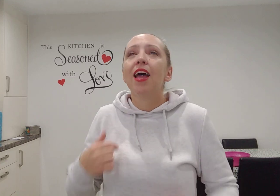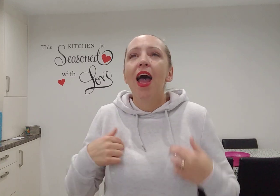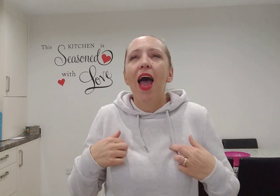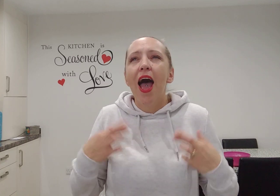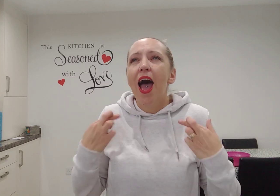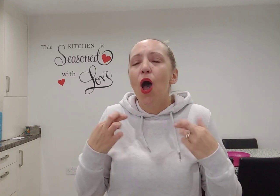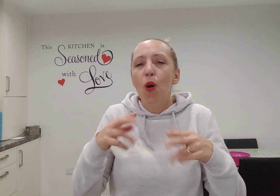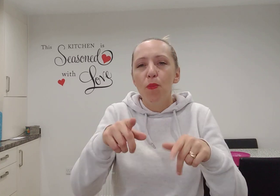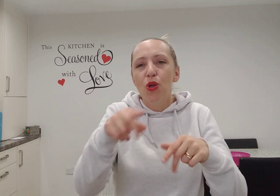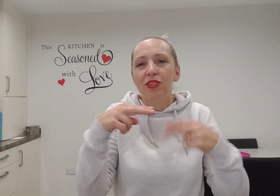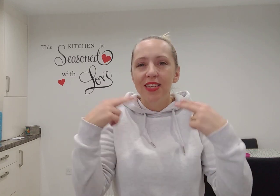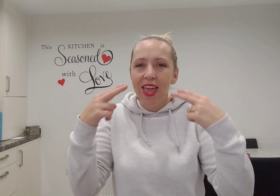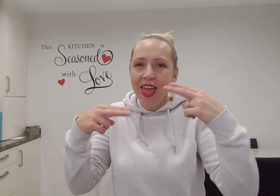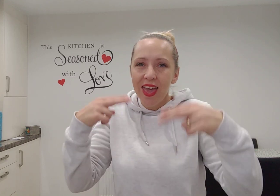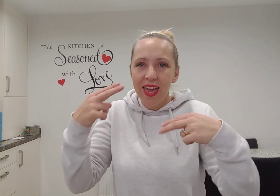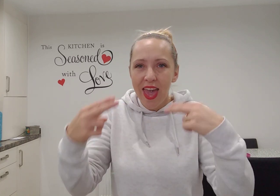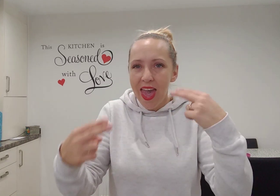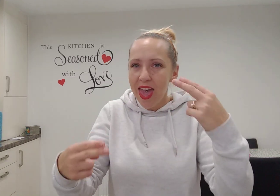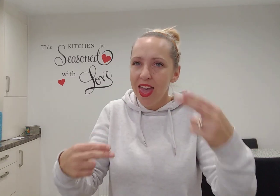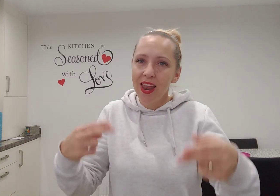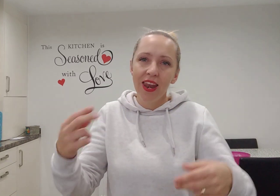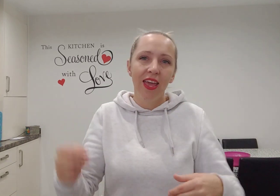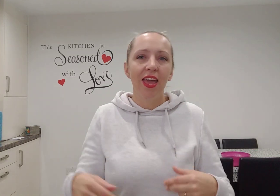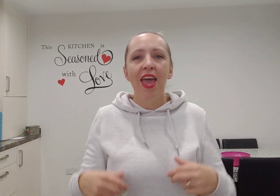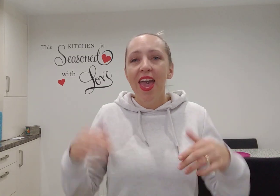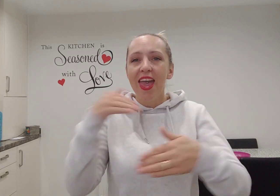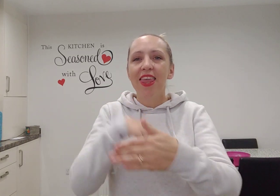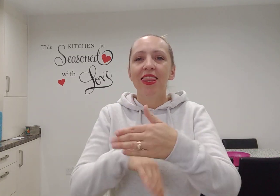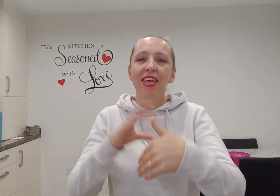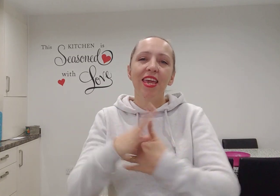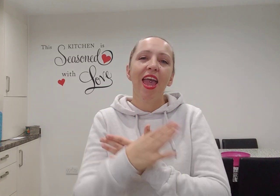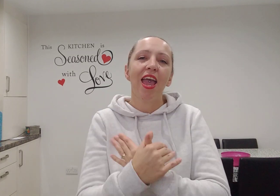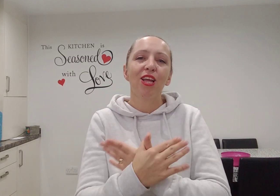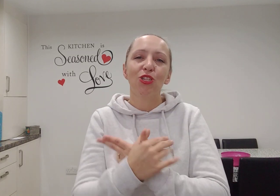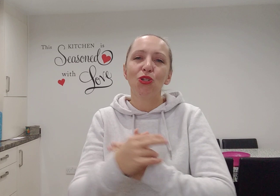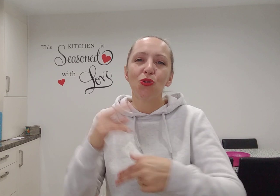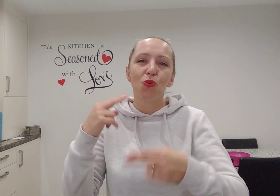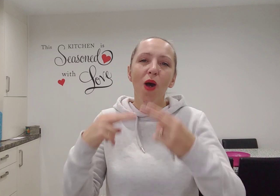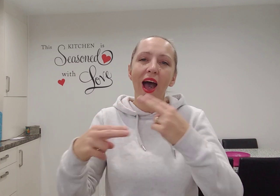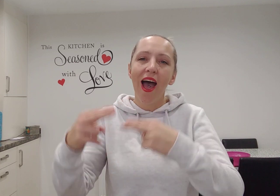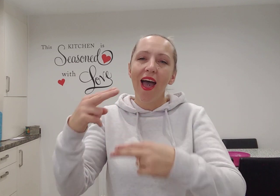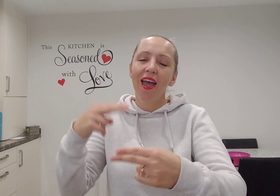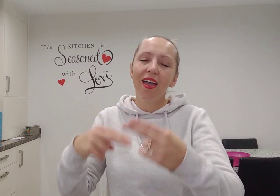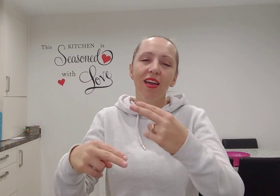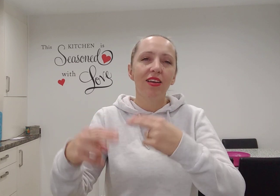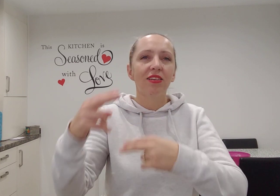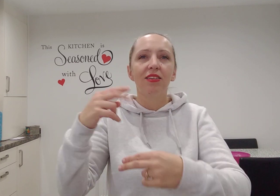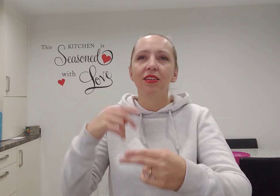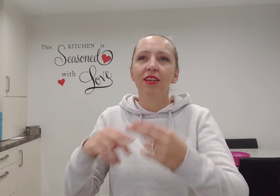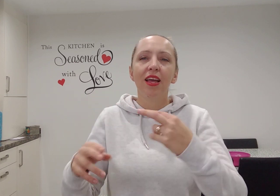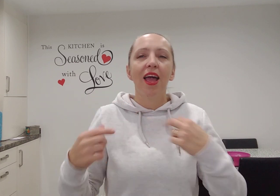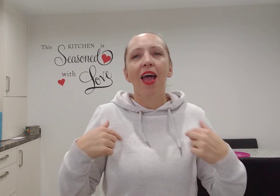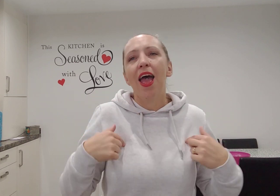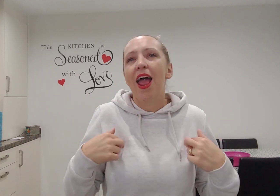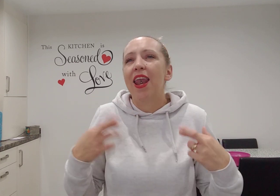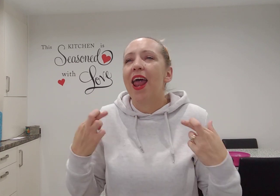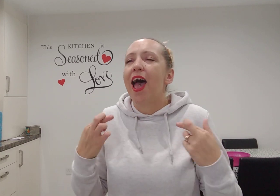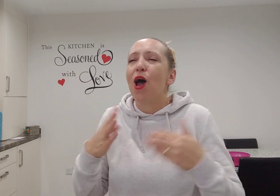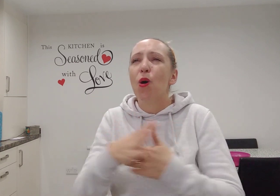fire And I hope you're dancing in the sky And I